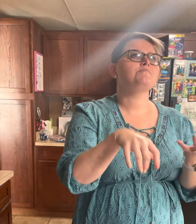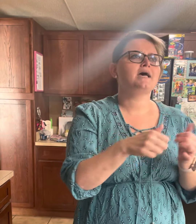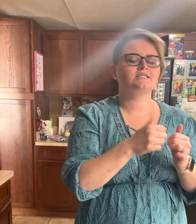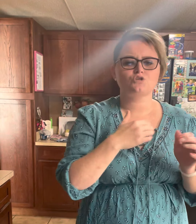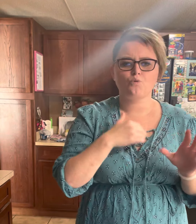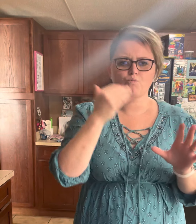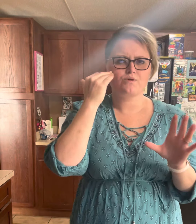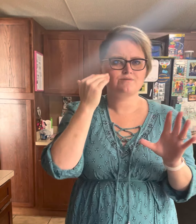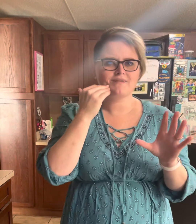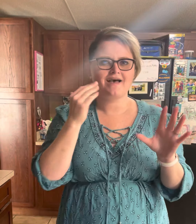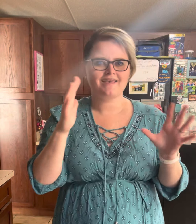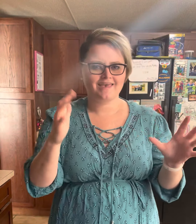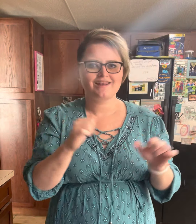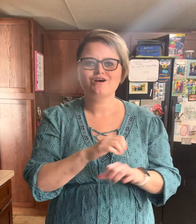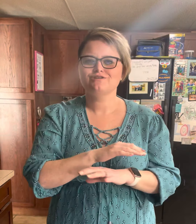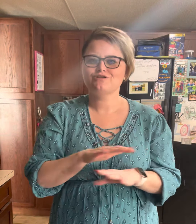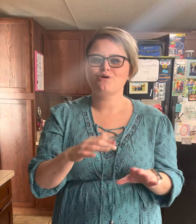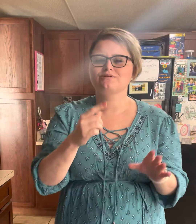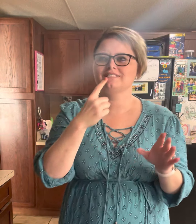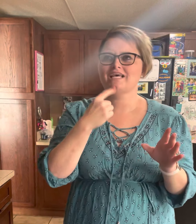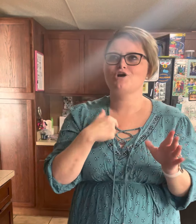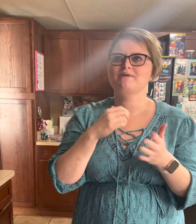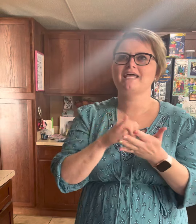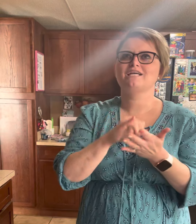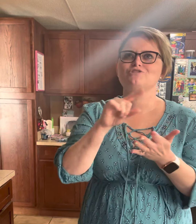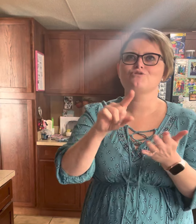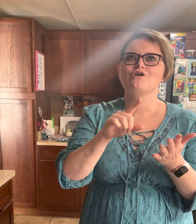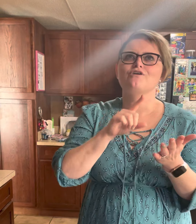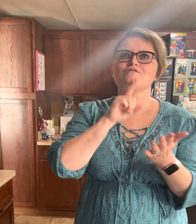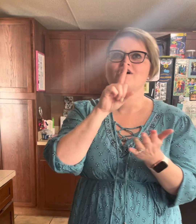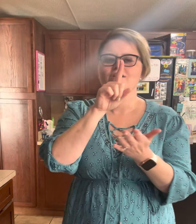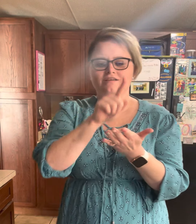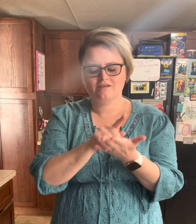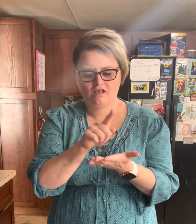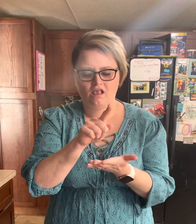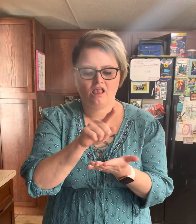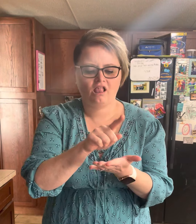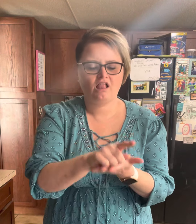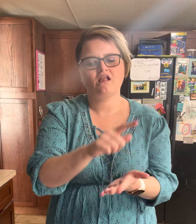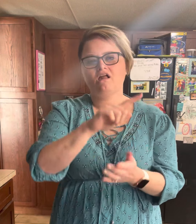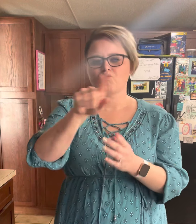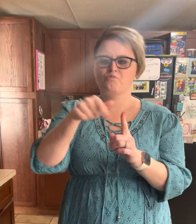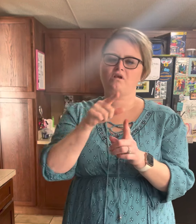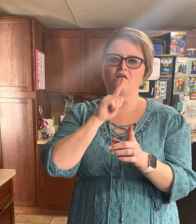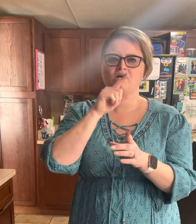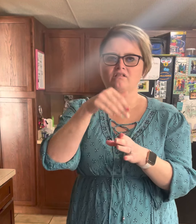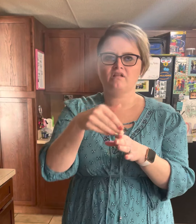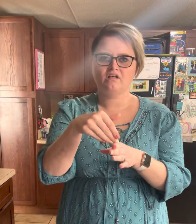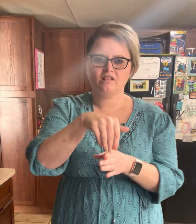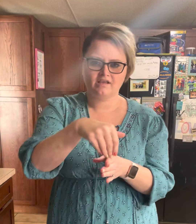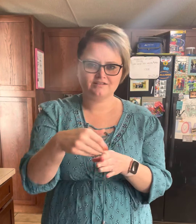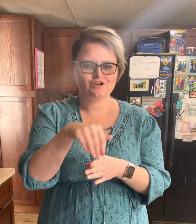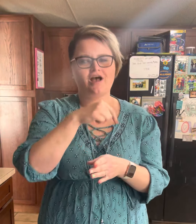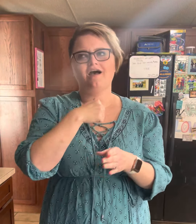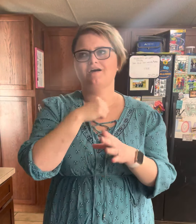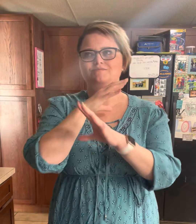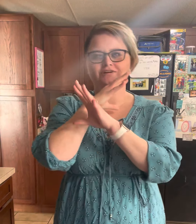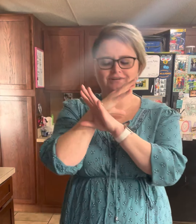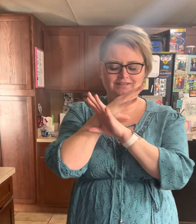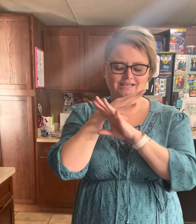mess with my head, don't tell me you're falling With your feet still on the edge I'm all I